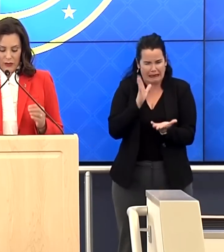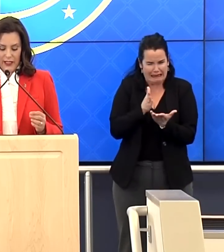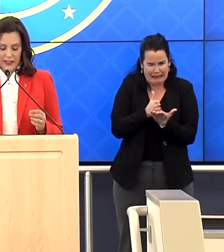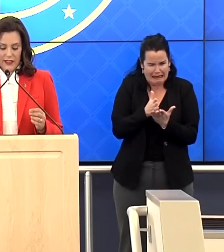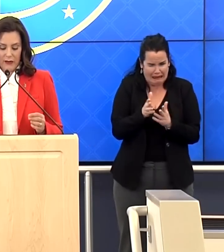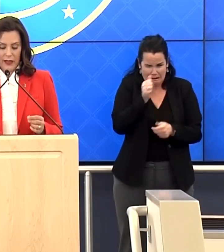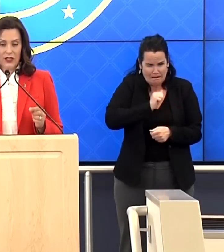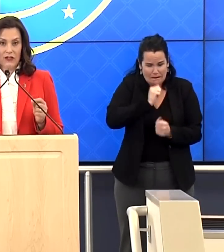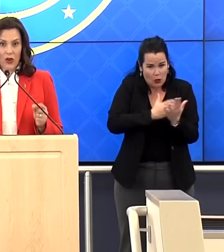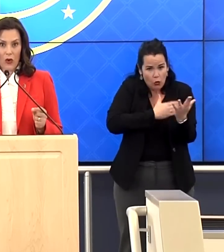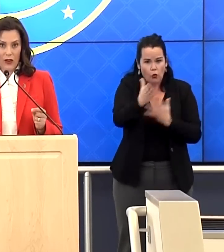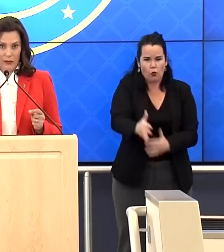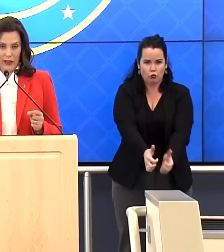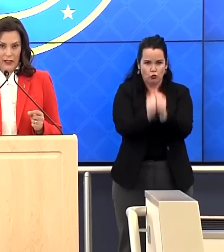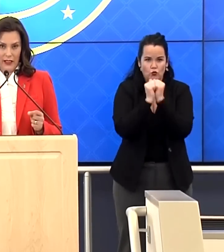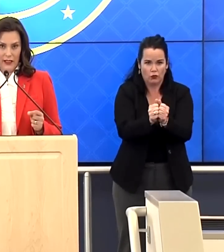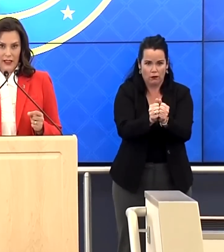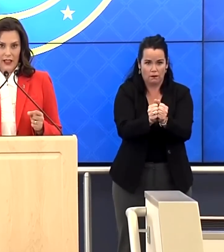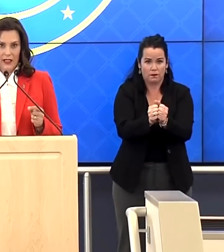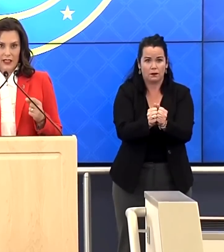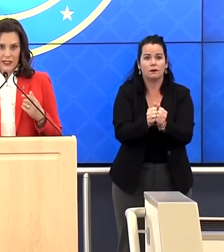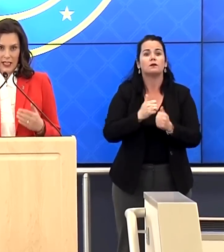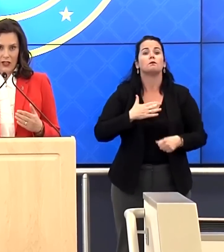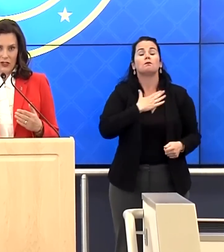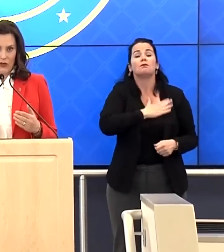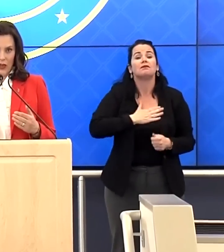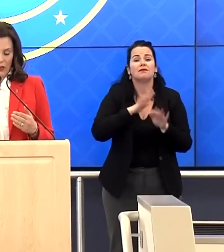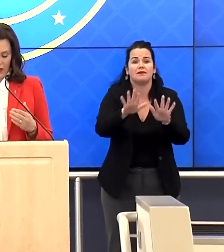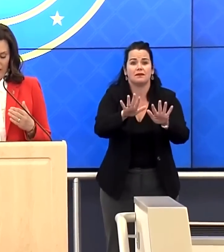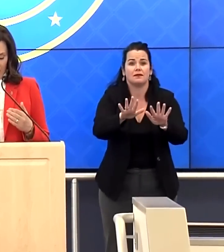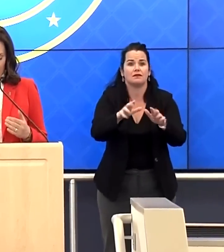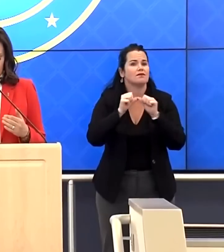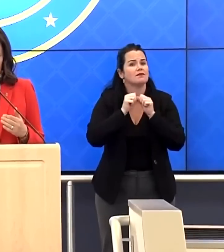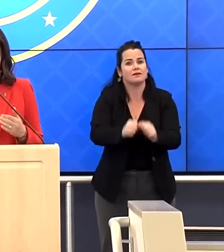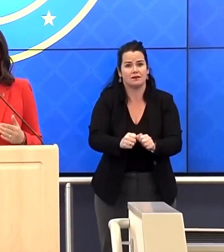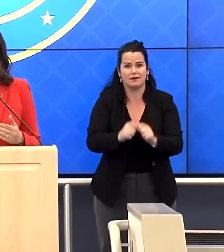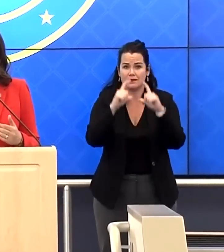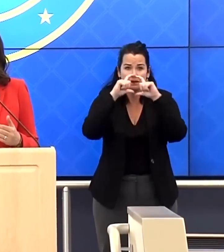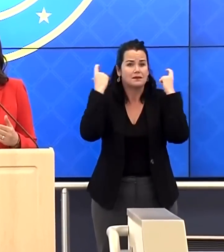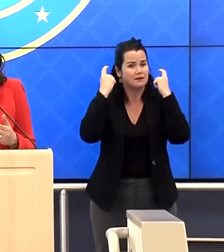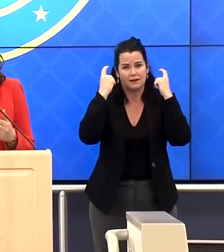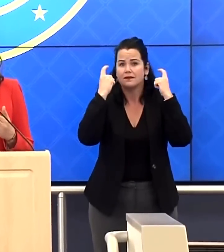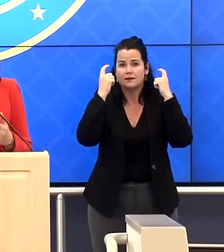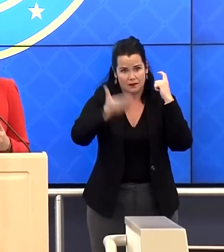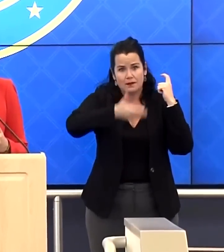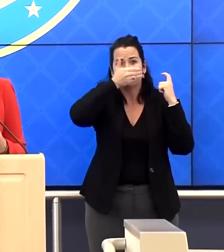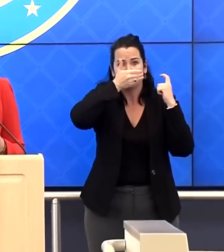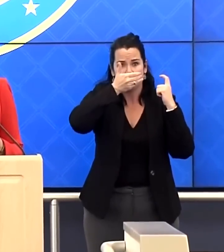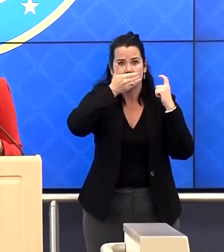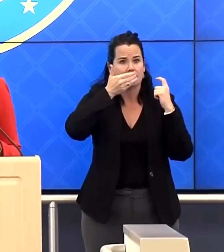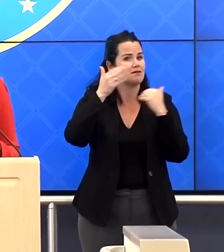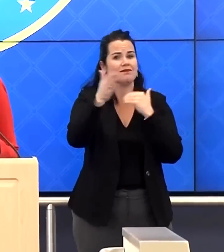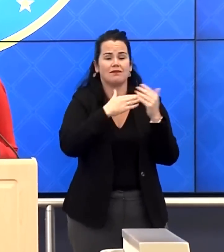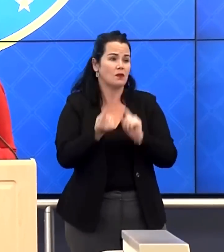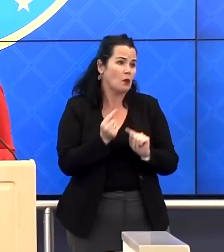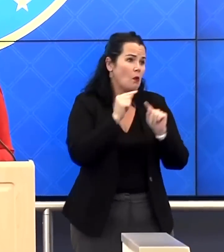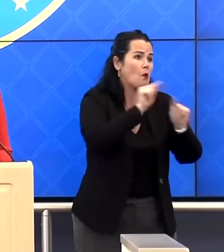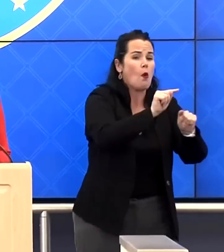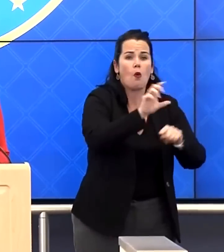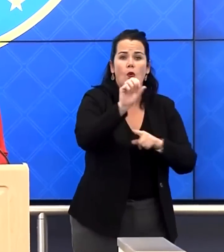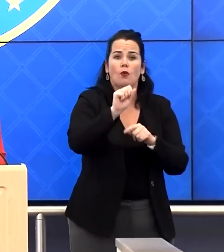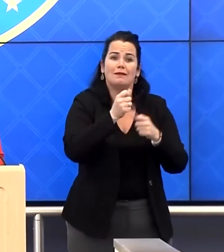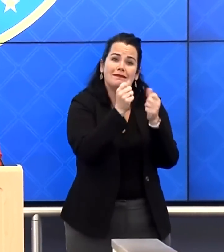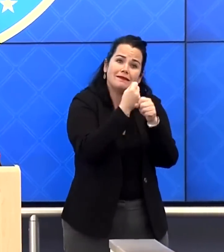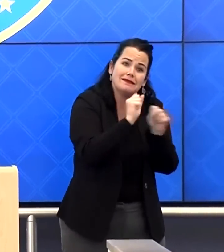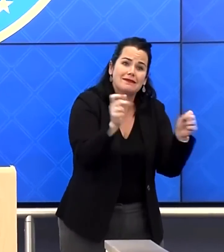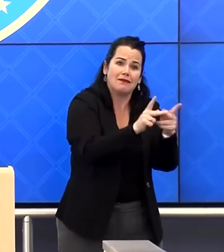So please, to the best of your ability, continue to wear a face covering when you go to a shelter or go stay with a